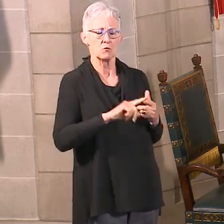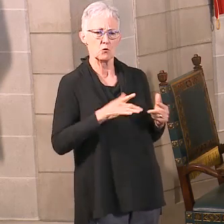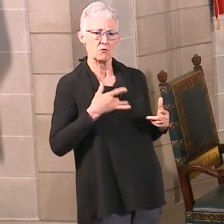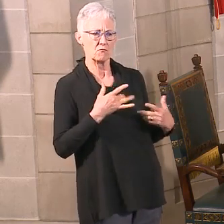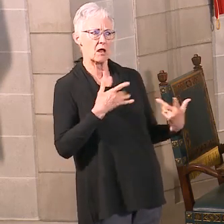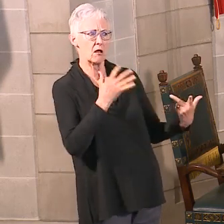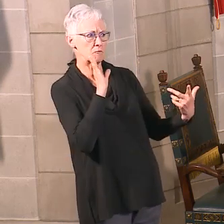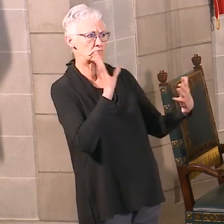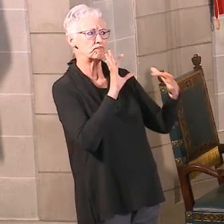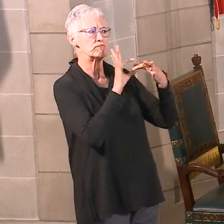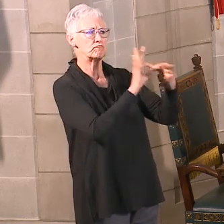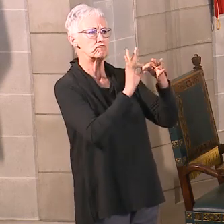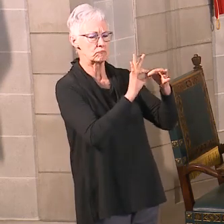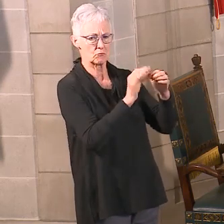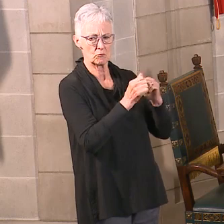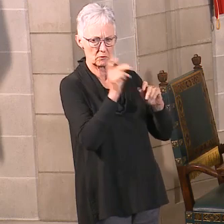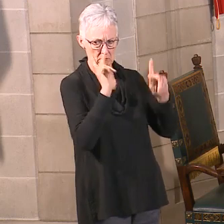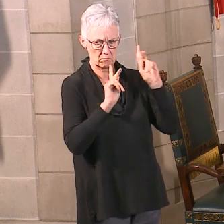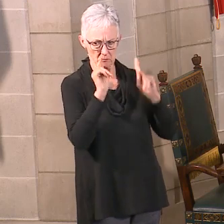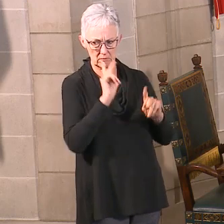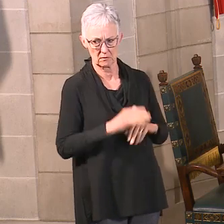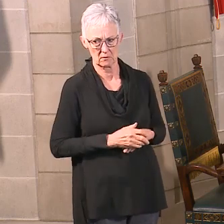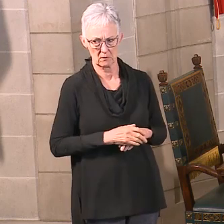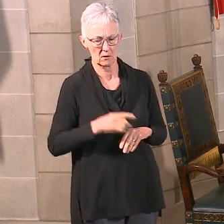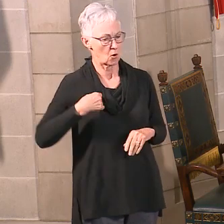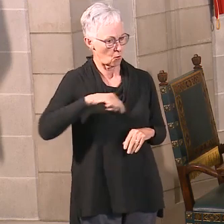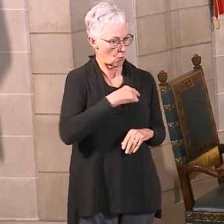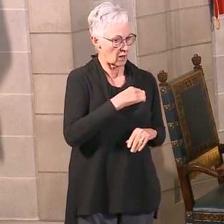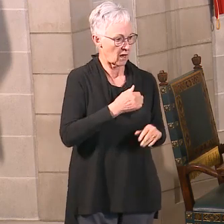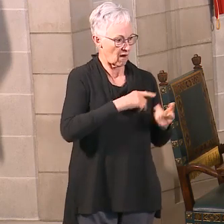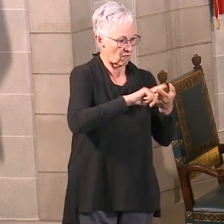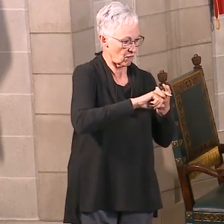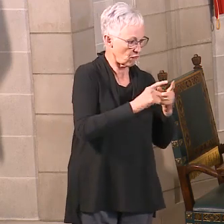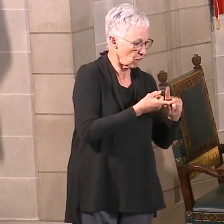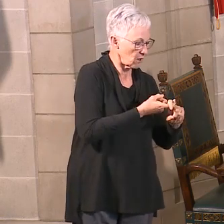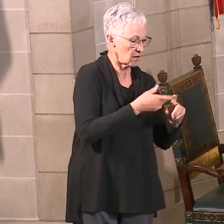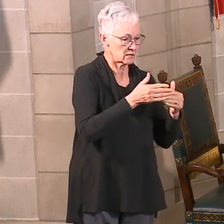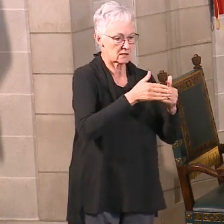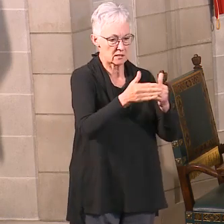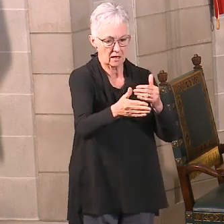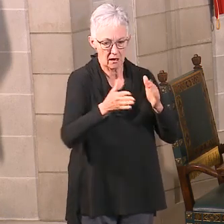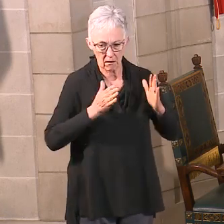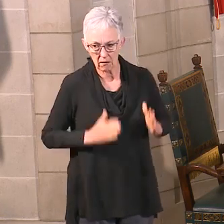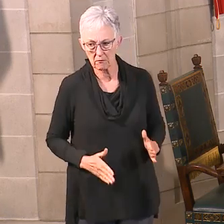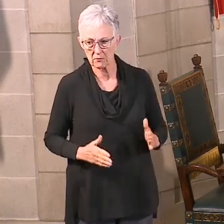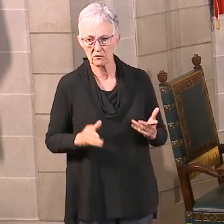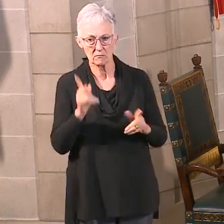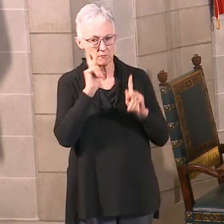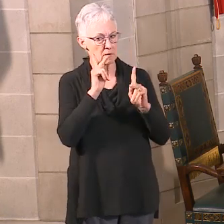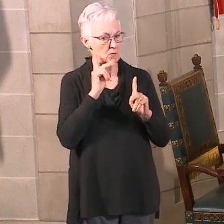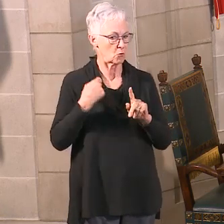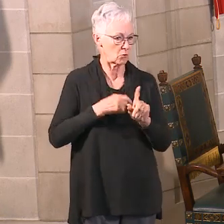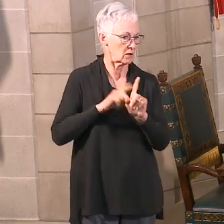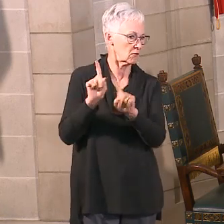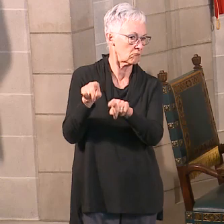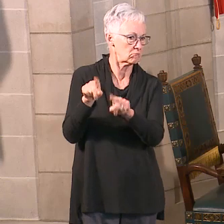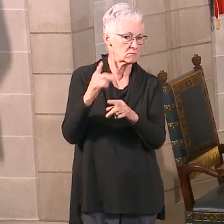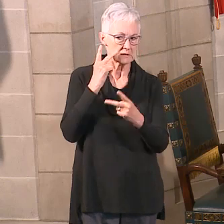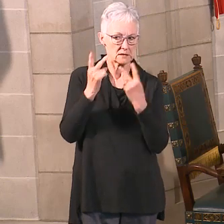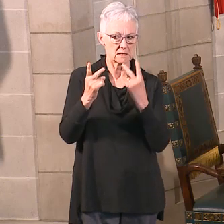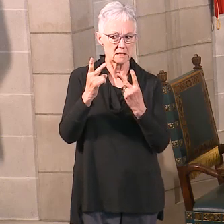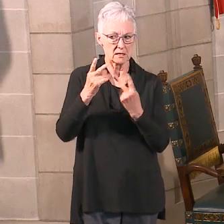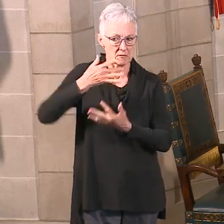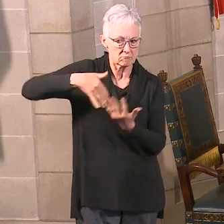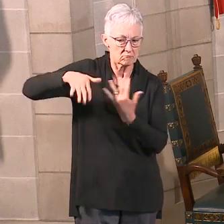We have peers. We have friends. We have people we go to church with. We have our neighbors, people in our community. And we always have